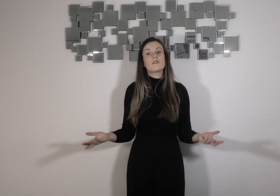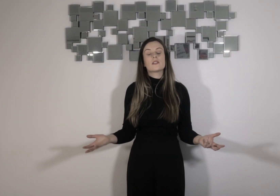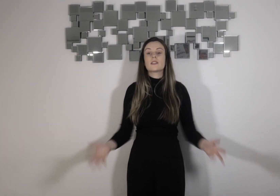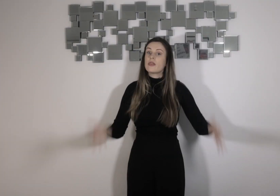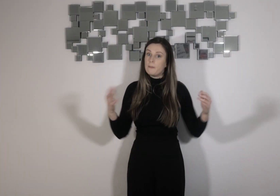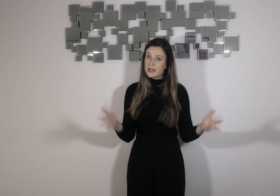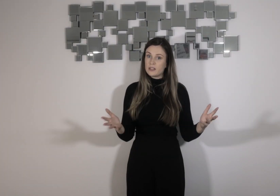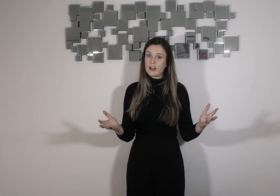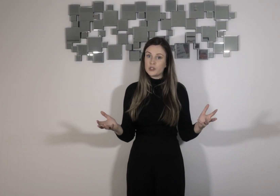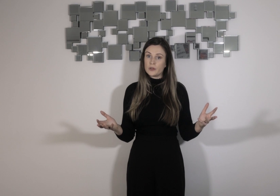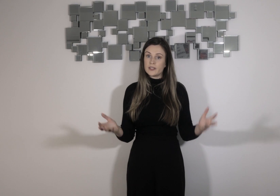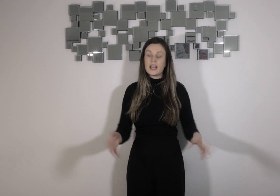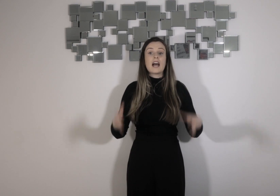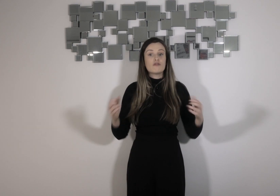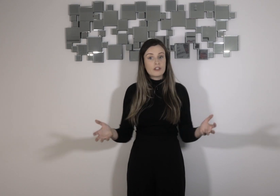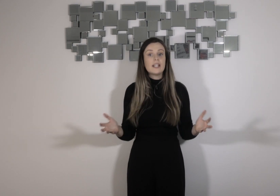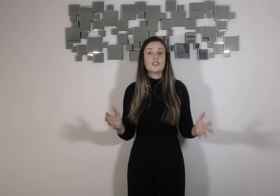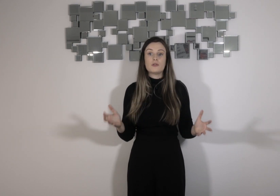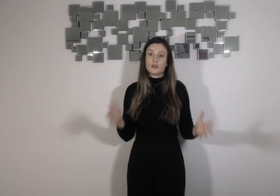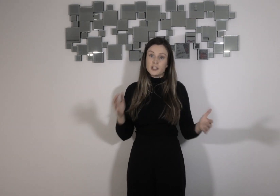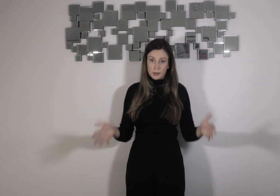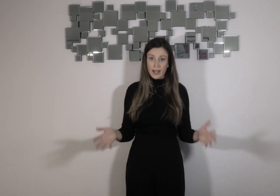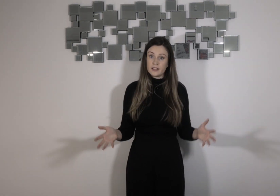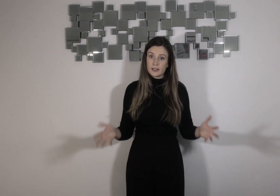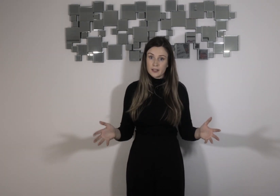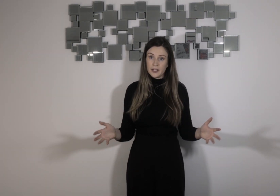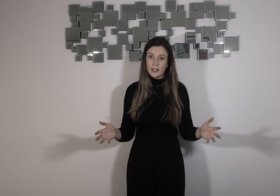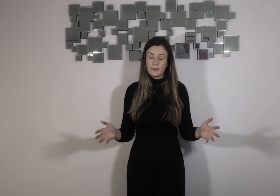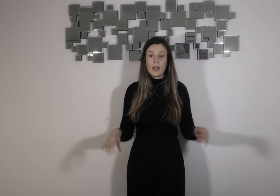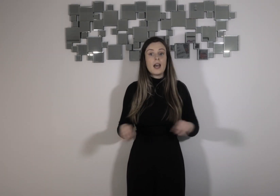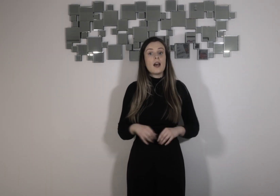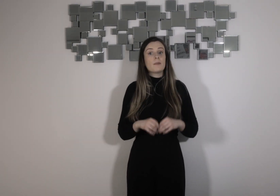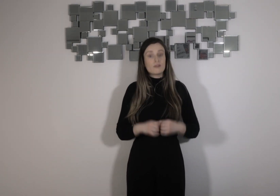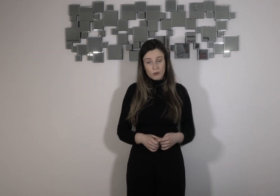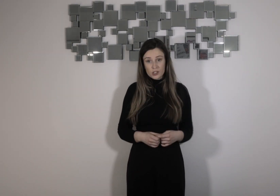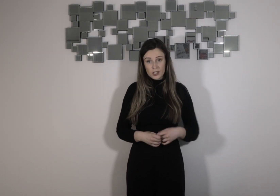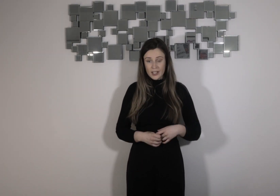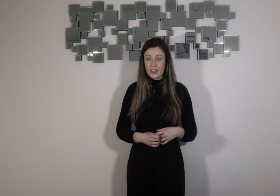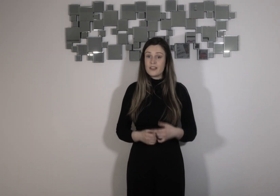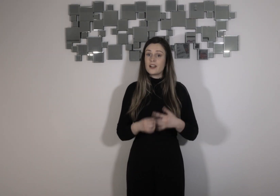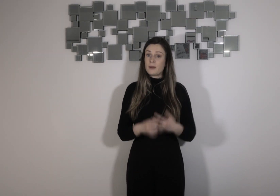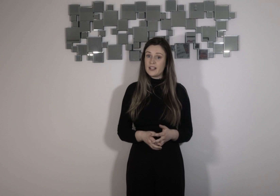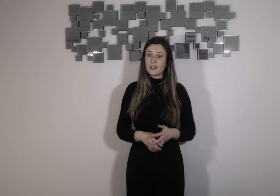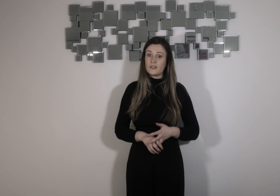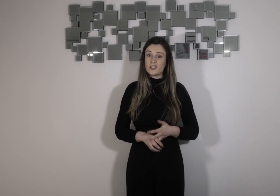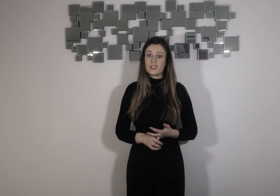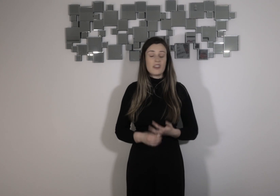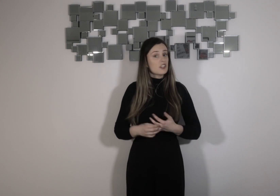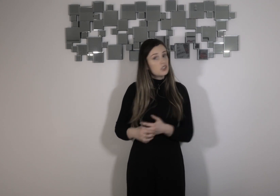officers that make the right choices and really do try to protect our society. But unfortunately, there are police officers that